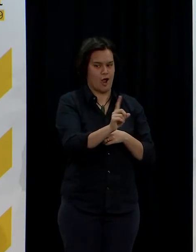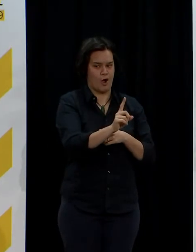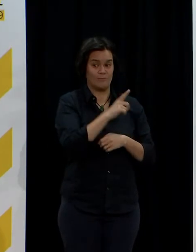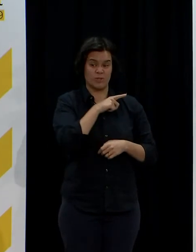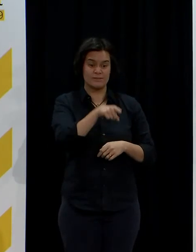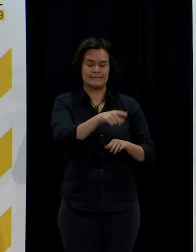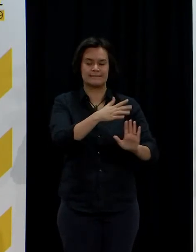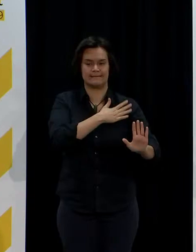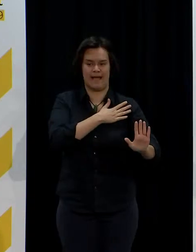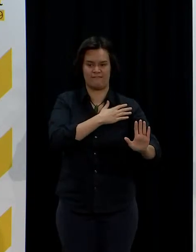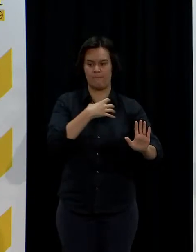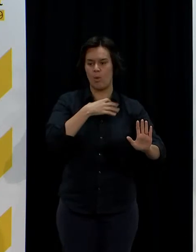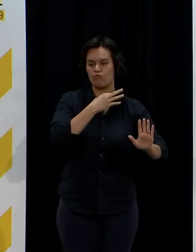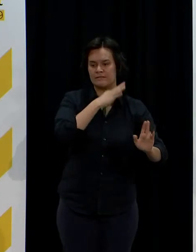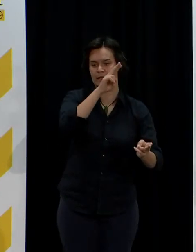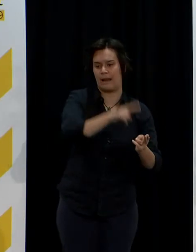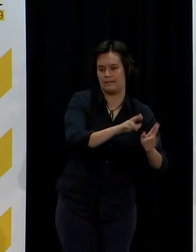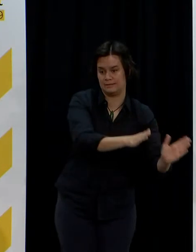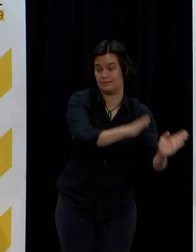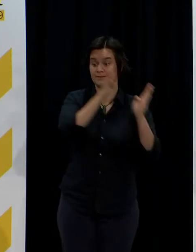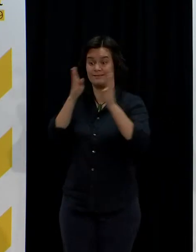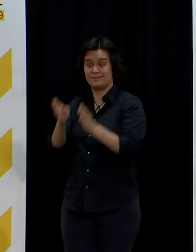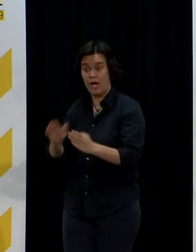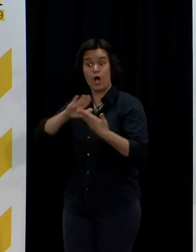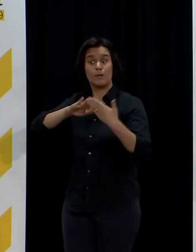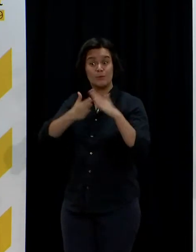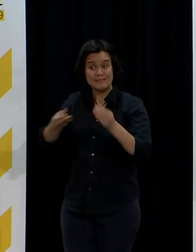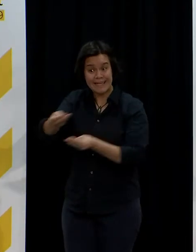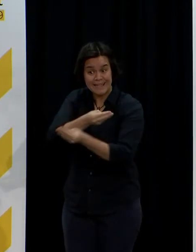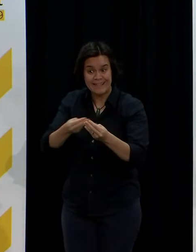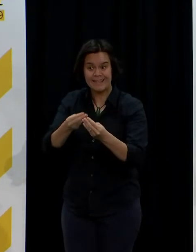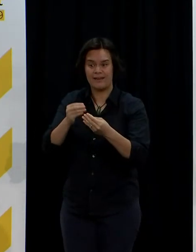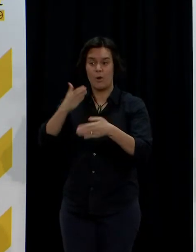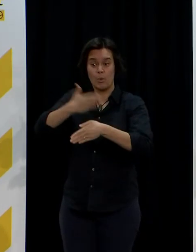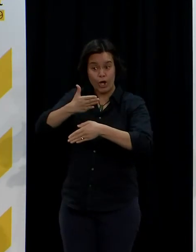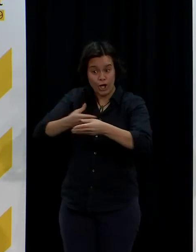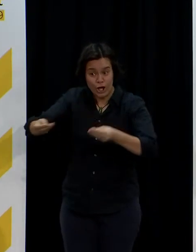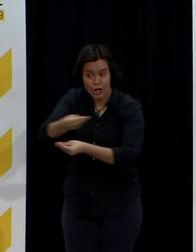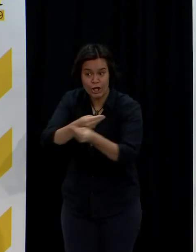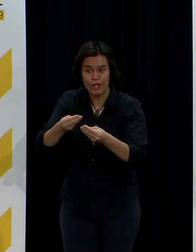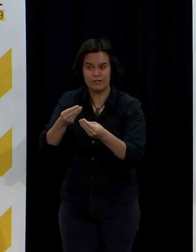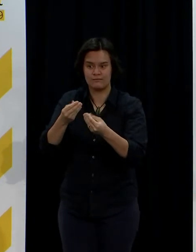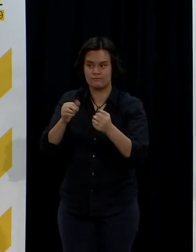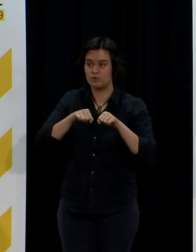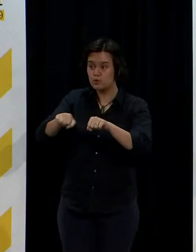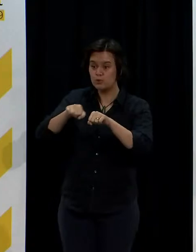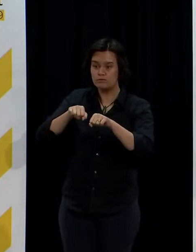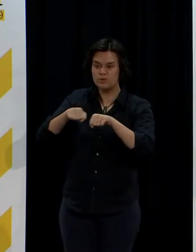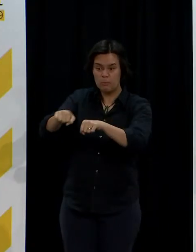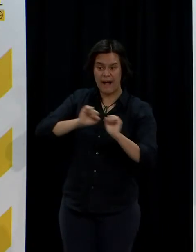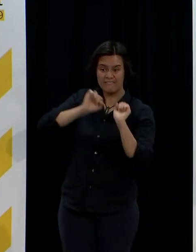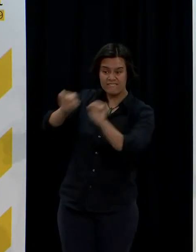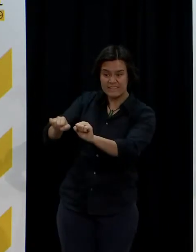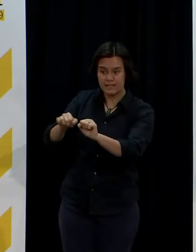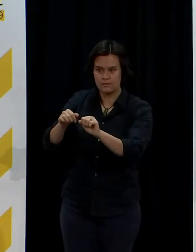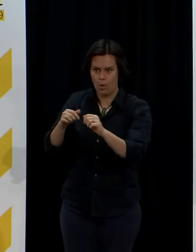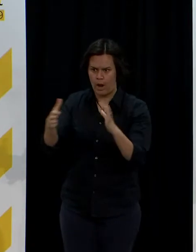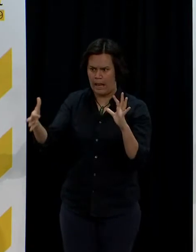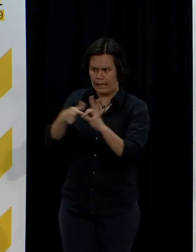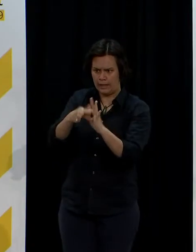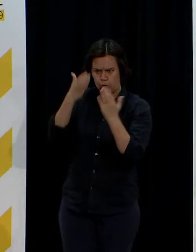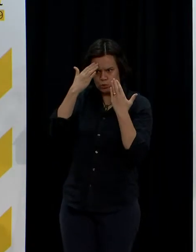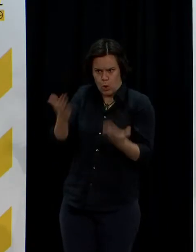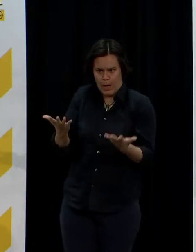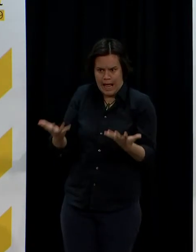cases, and that's where we put our investigative sort of capacity is on those cases that are, on the face of it at first, are not linked. I was going to